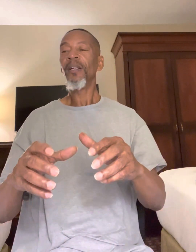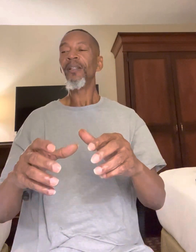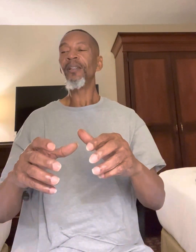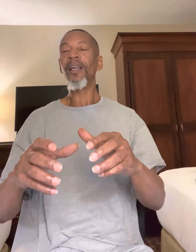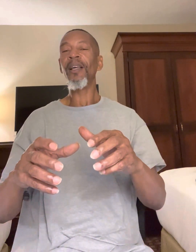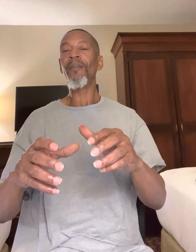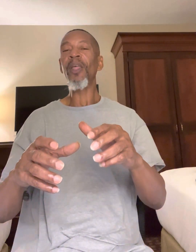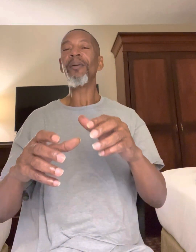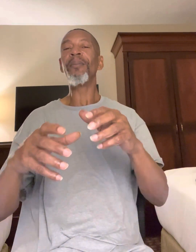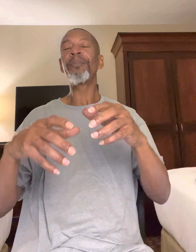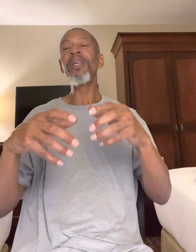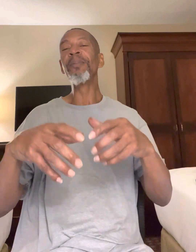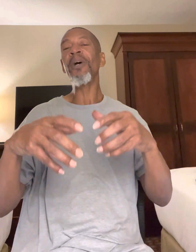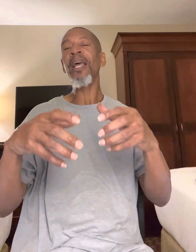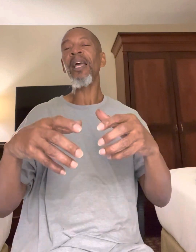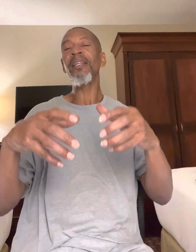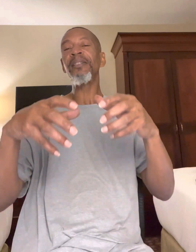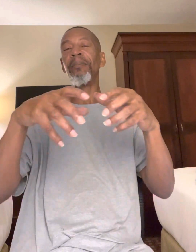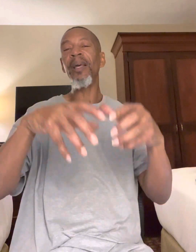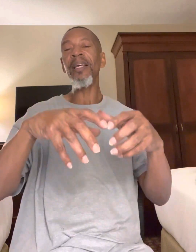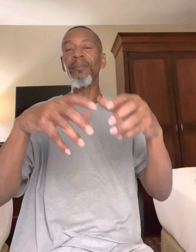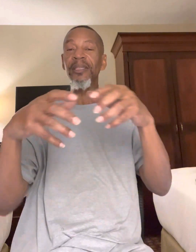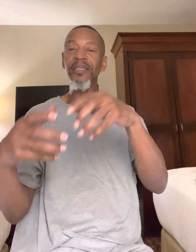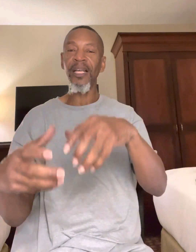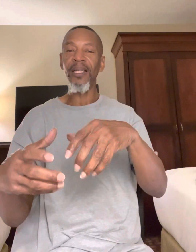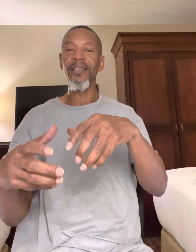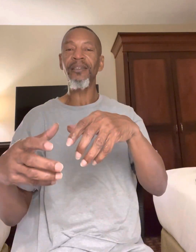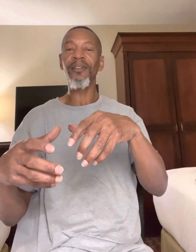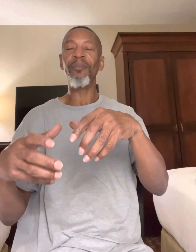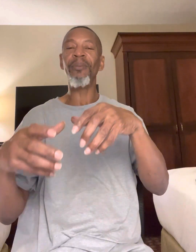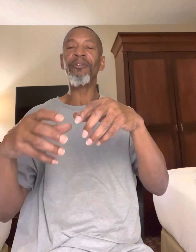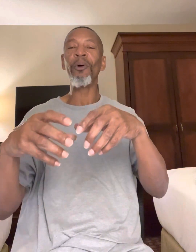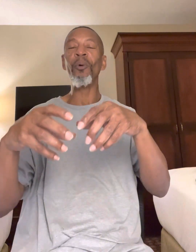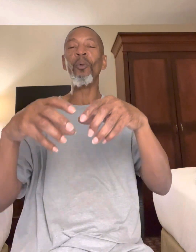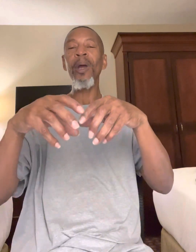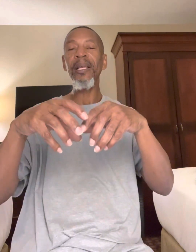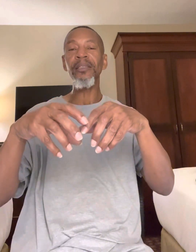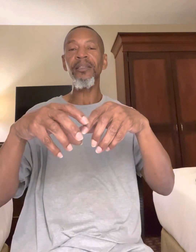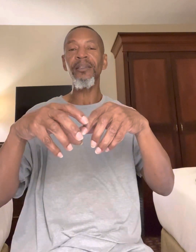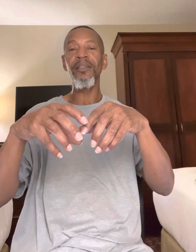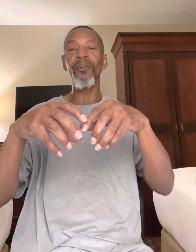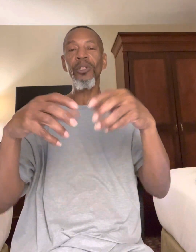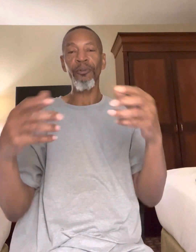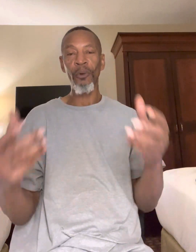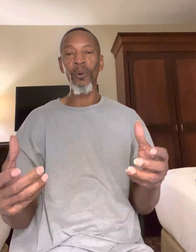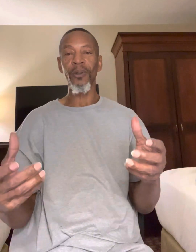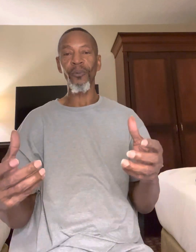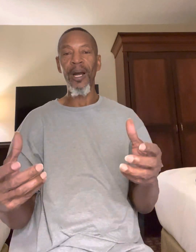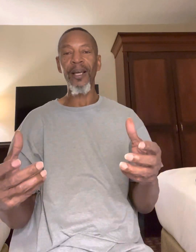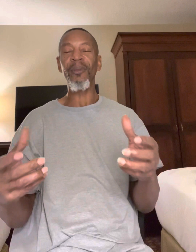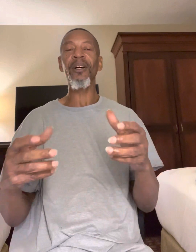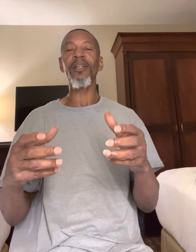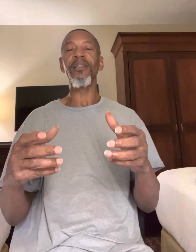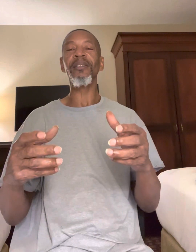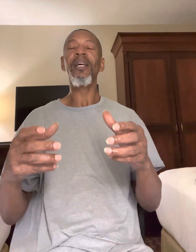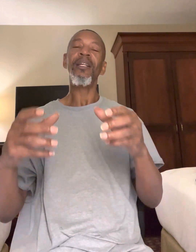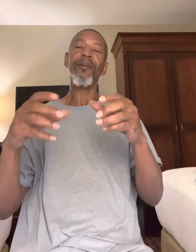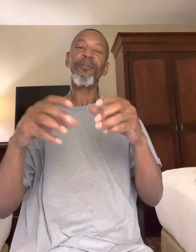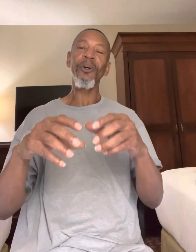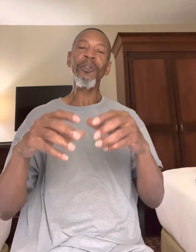people had to make mistakes before weights was formed, right? Because the first